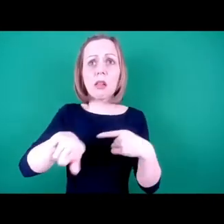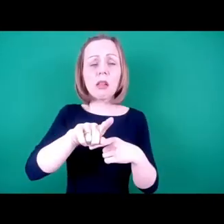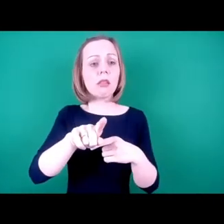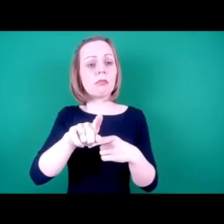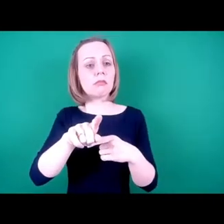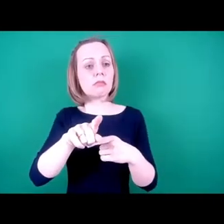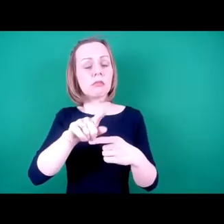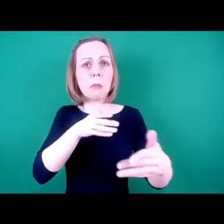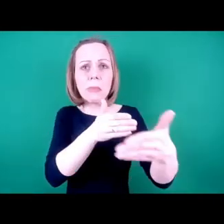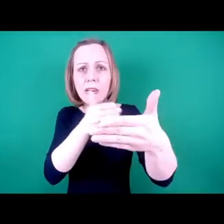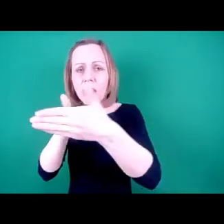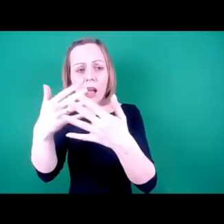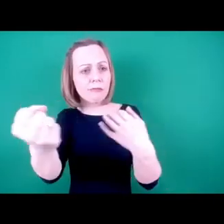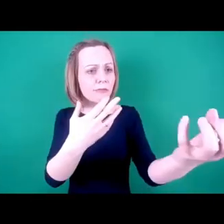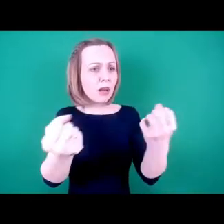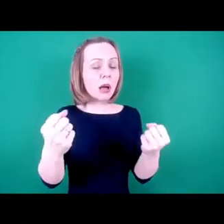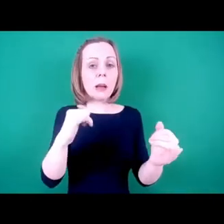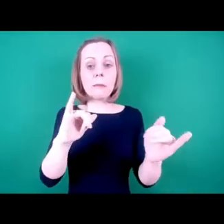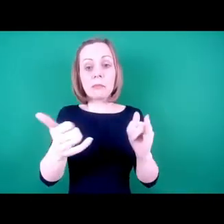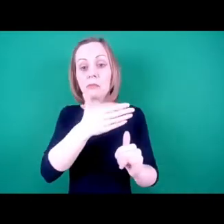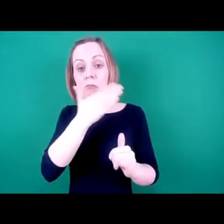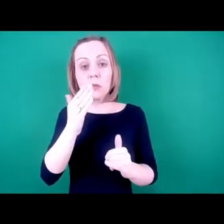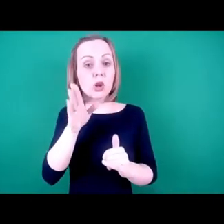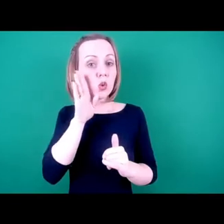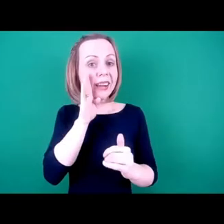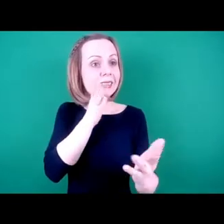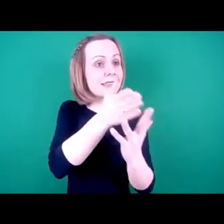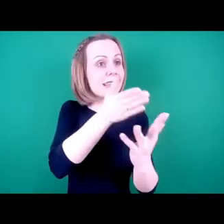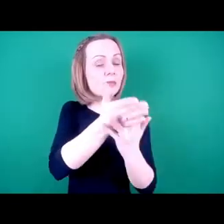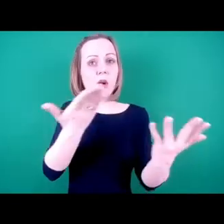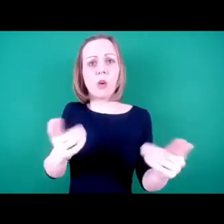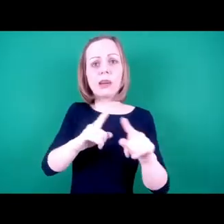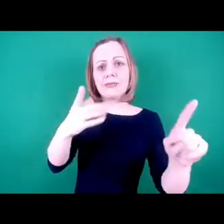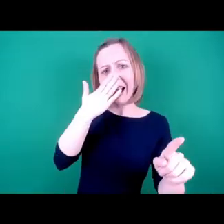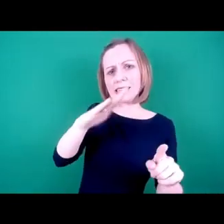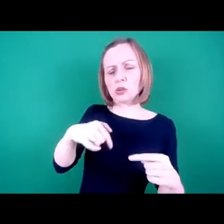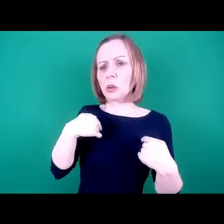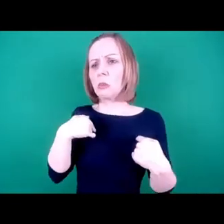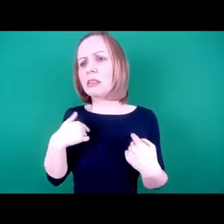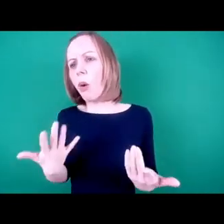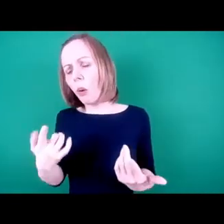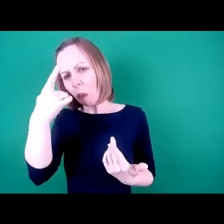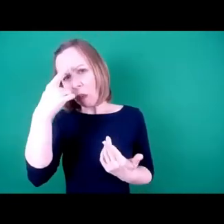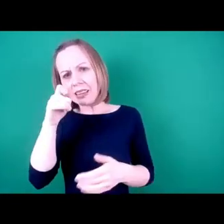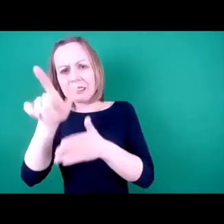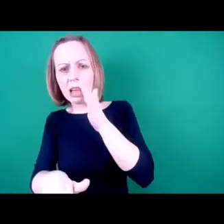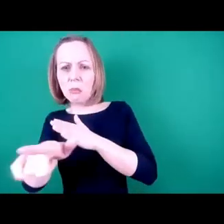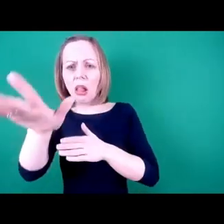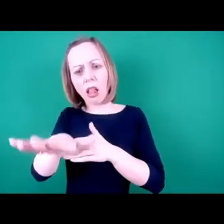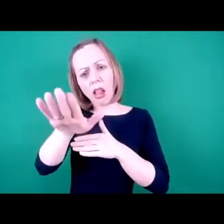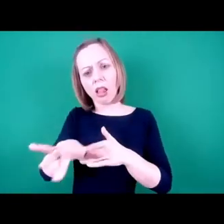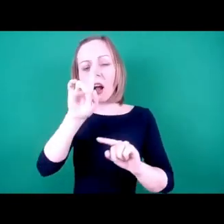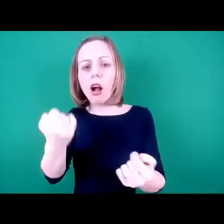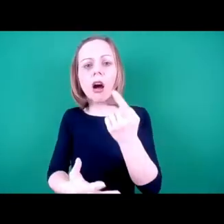having accessible toilets, or they can be caused by attitudes towards difference, like assuming disabled people can't do certain things.